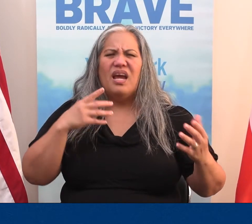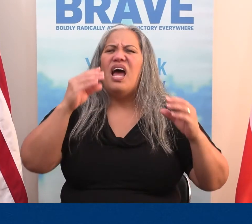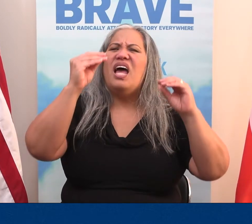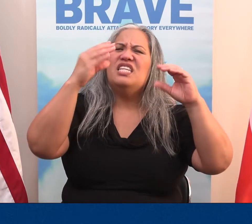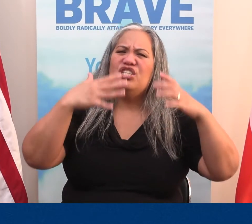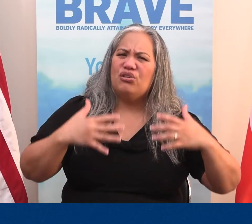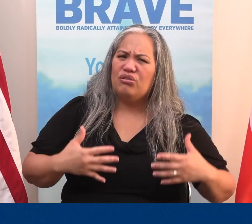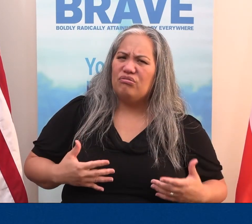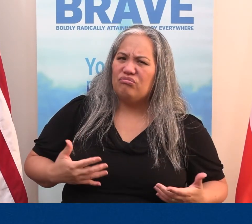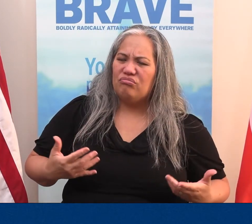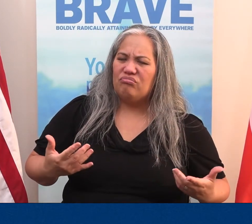hey, teacher.